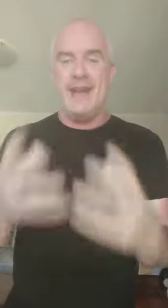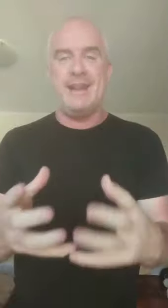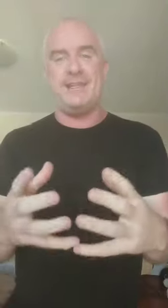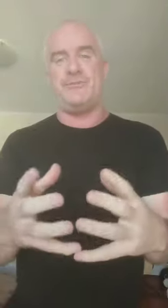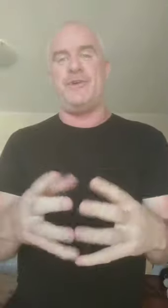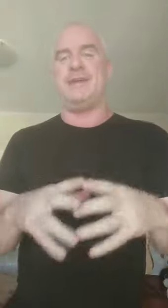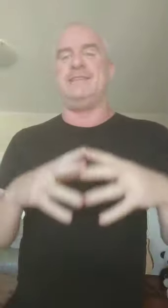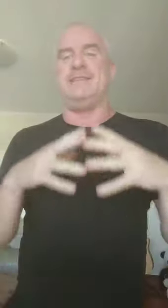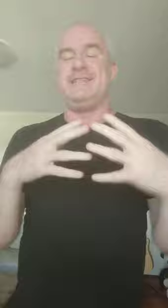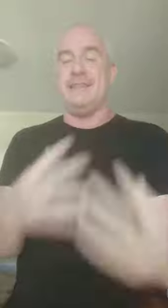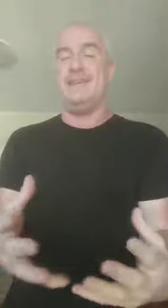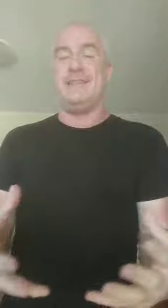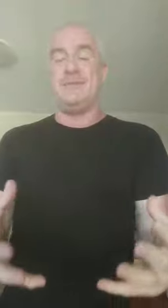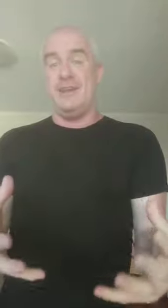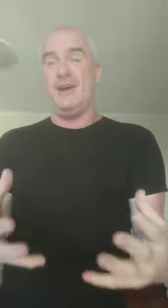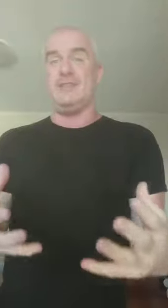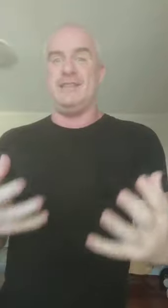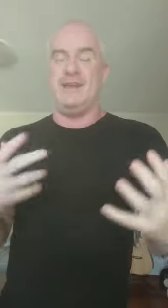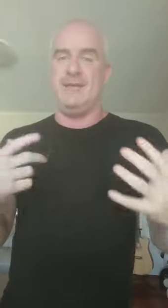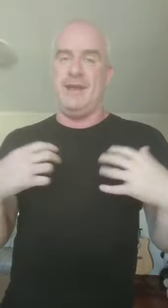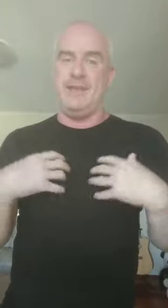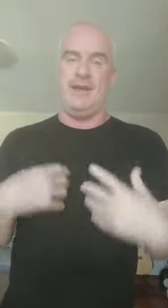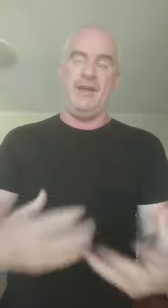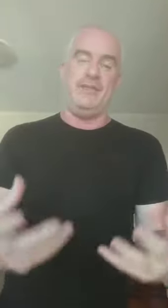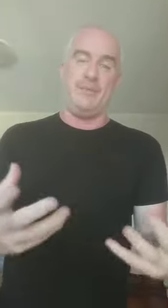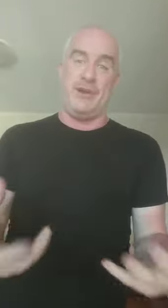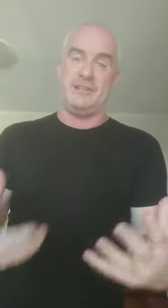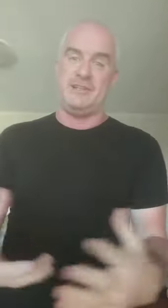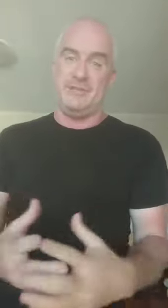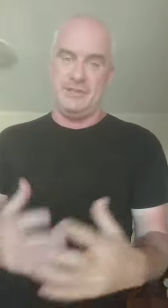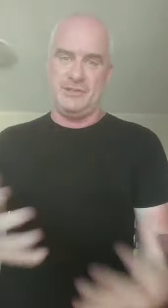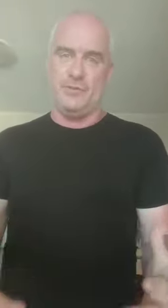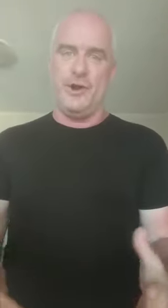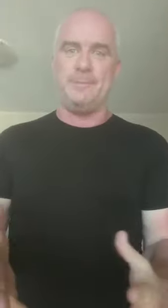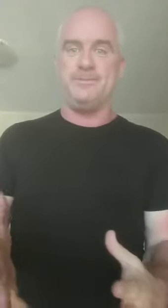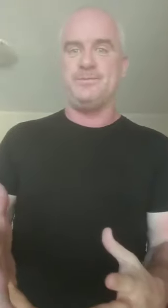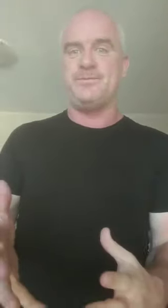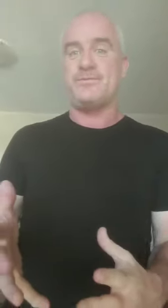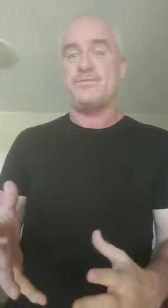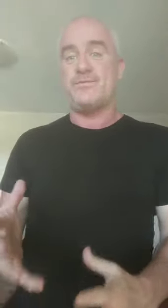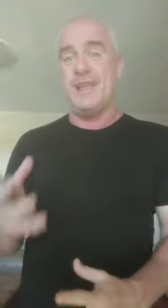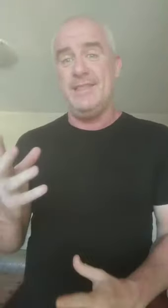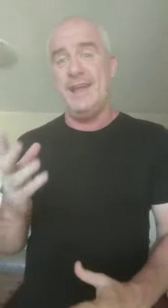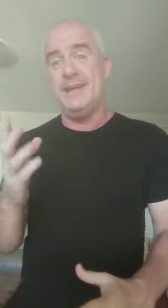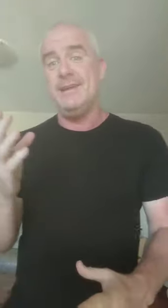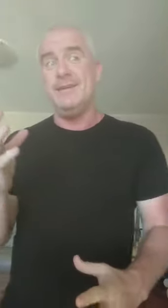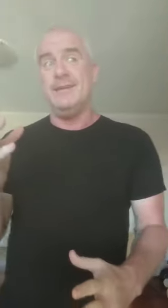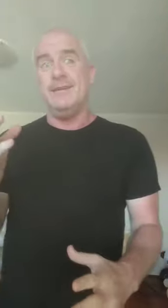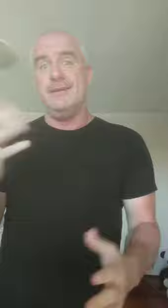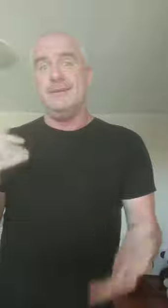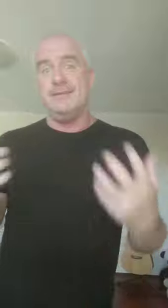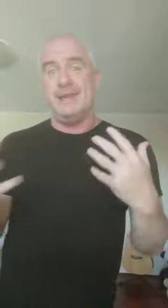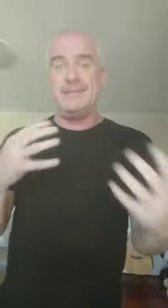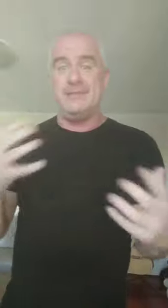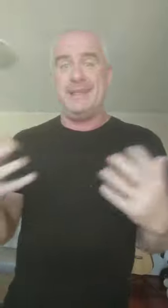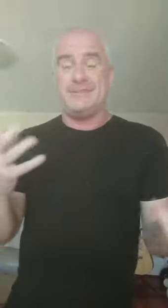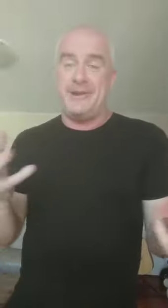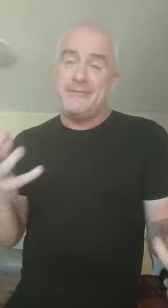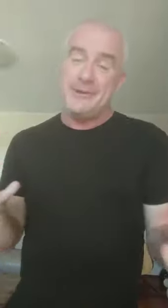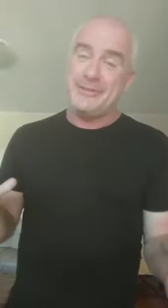creating these products, they're selling themselves and their products and services to the world. And they, they do, that's a very real